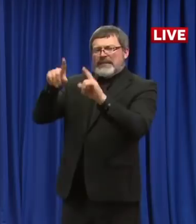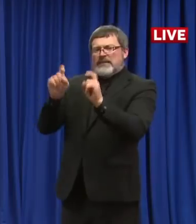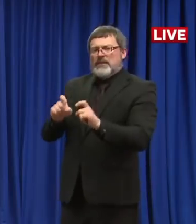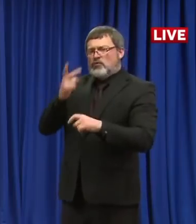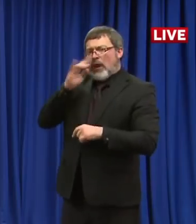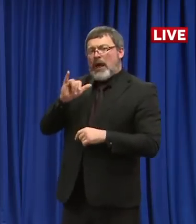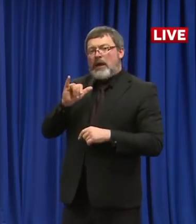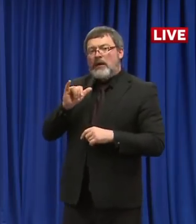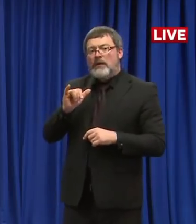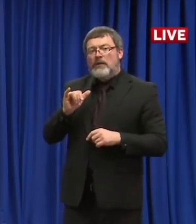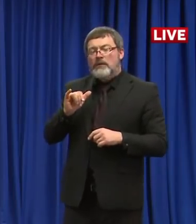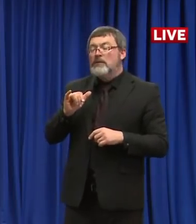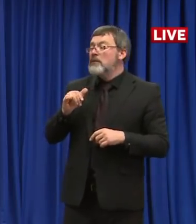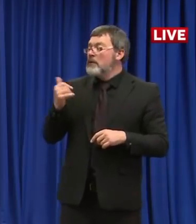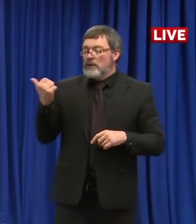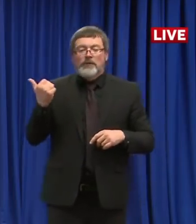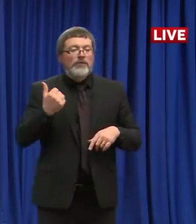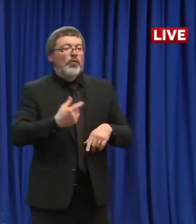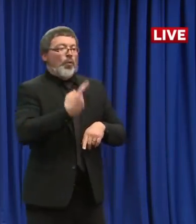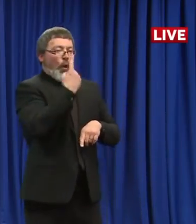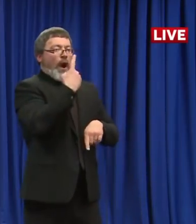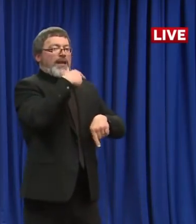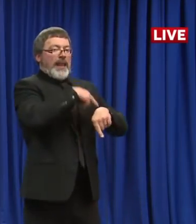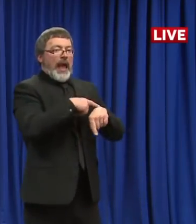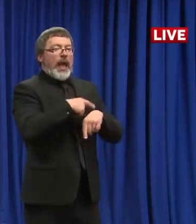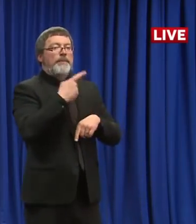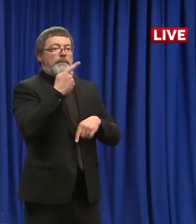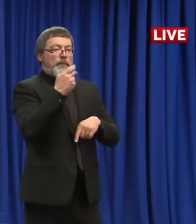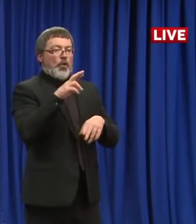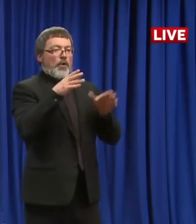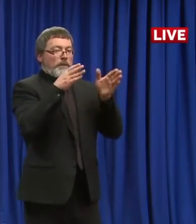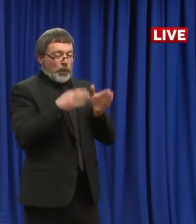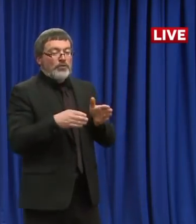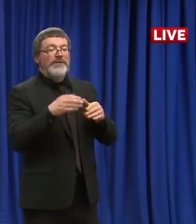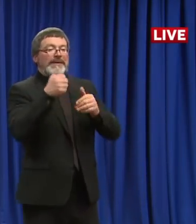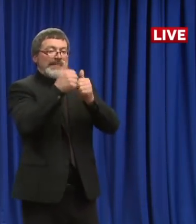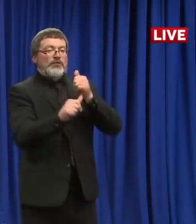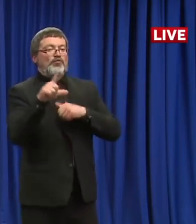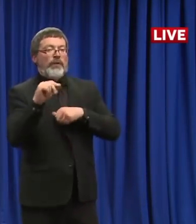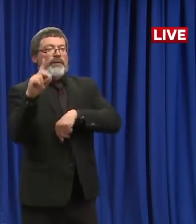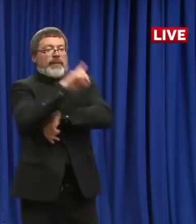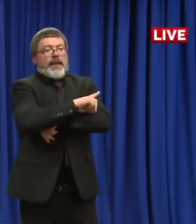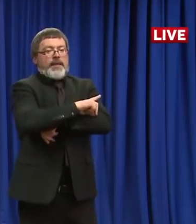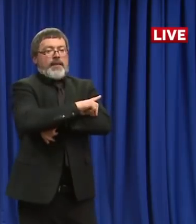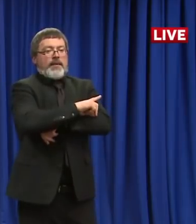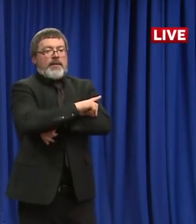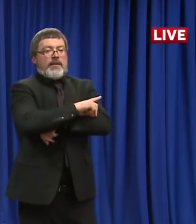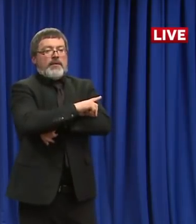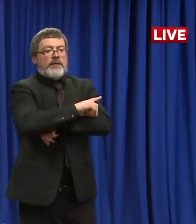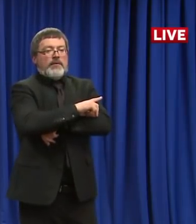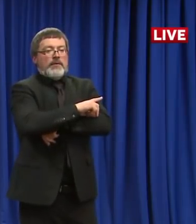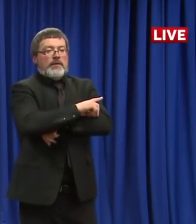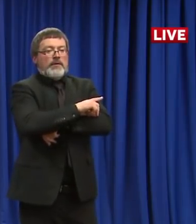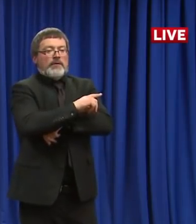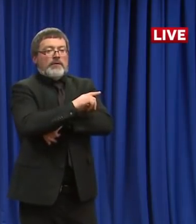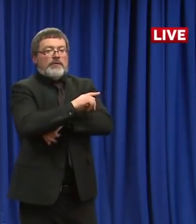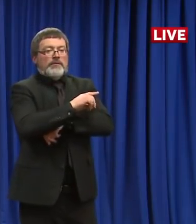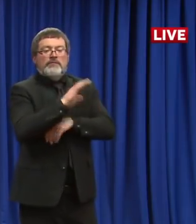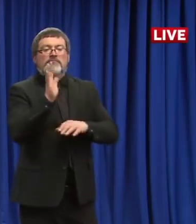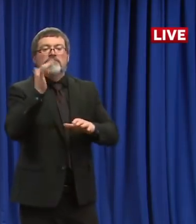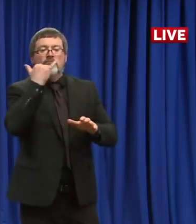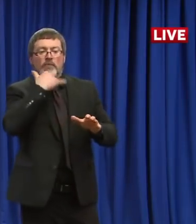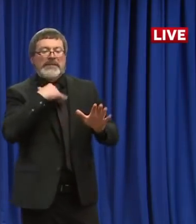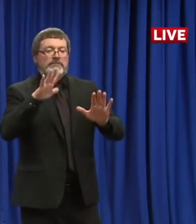set up over the next 20 days is the goal. We're going to set up mobile sites to get everybody tested. And